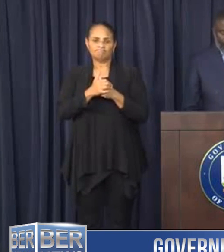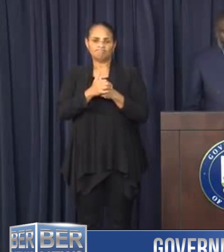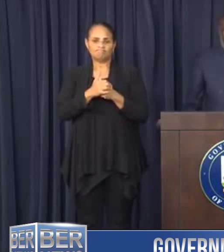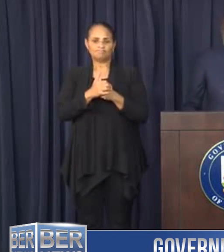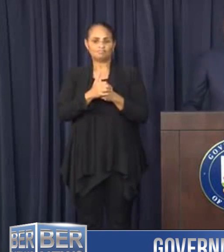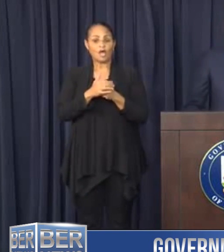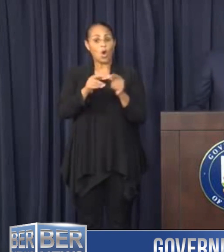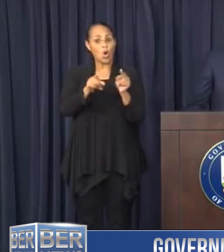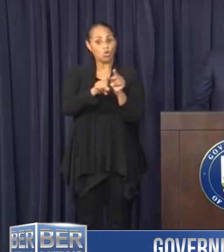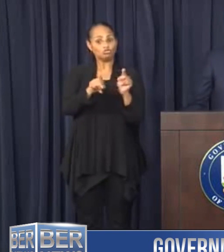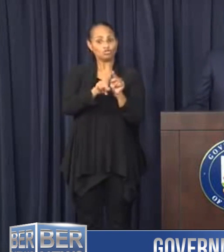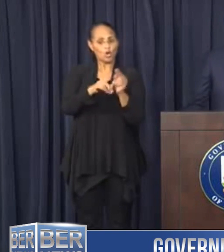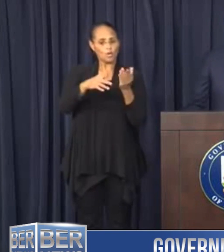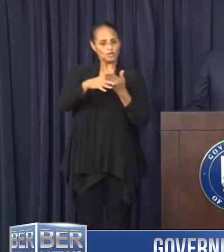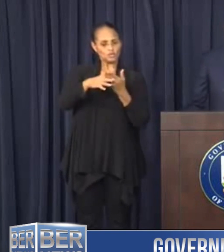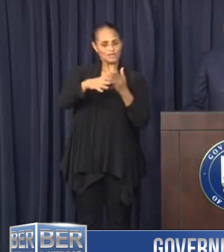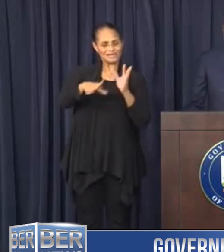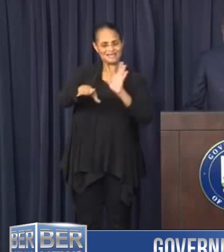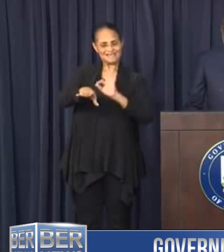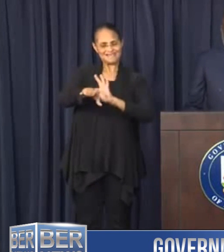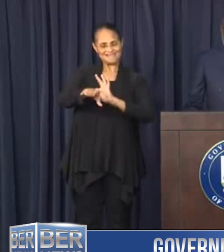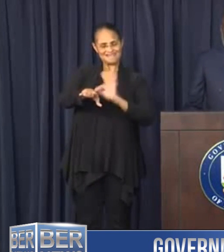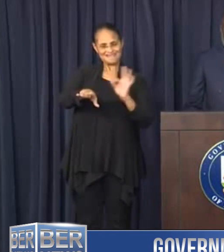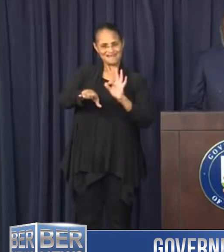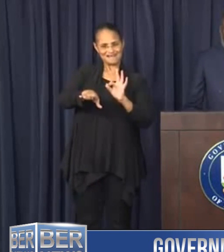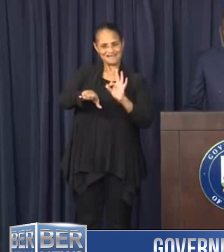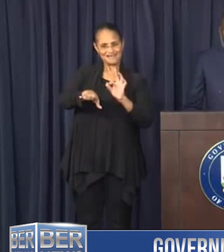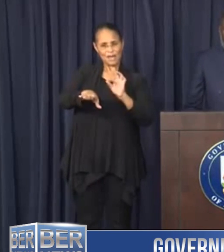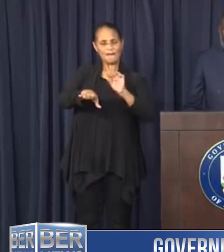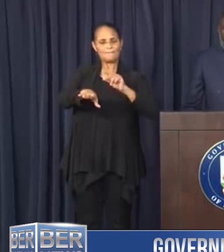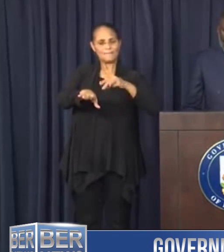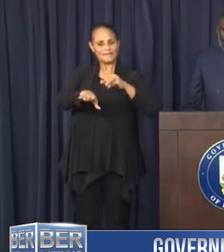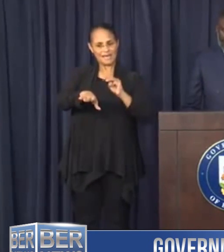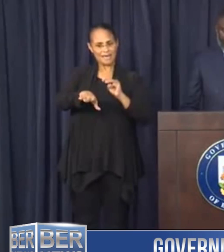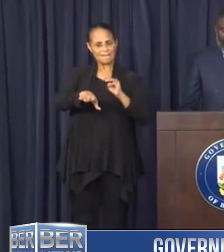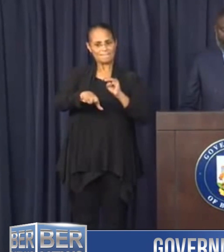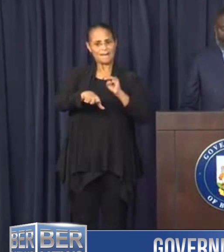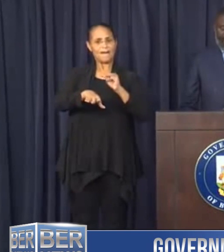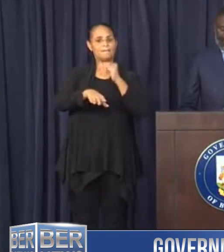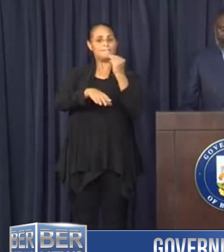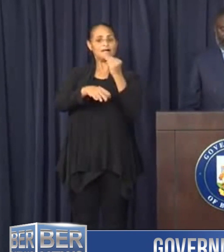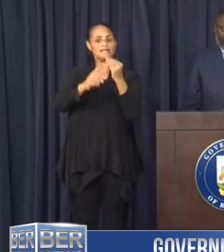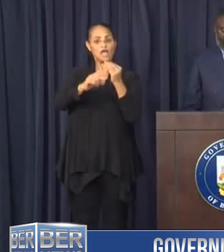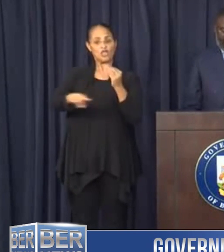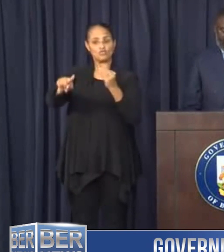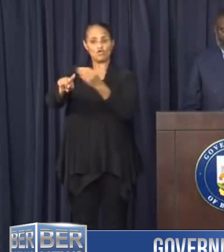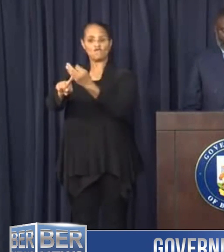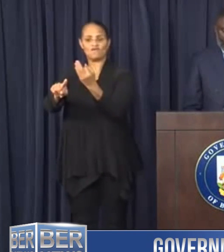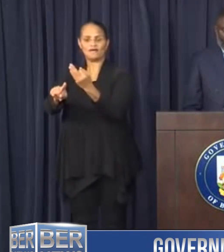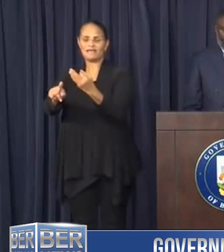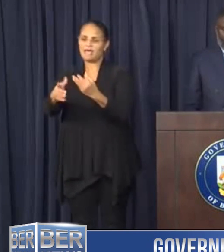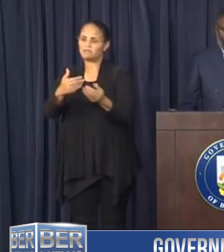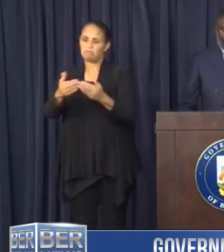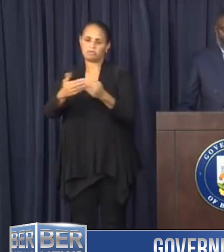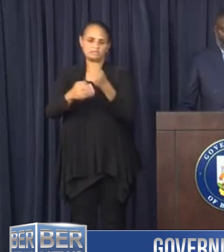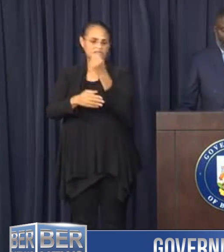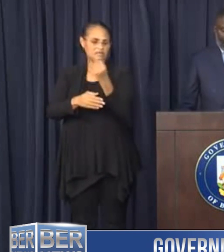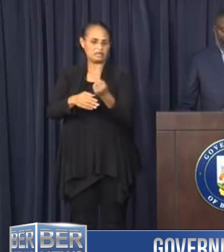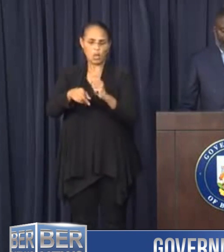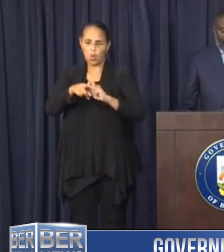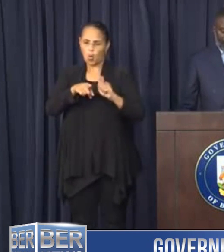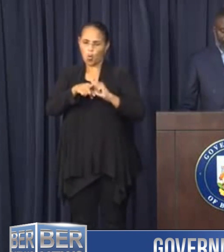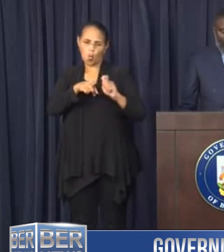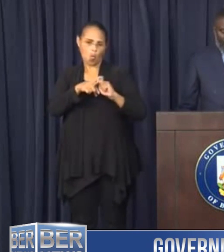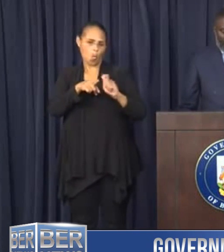Also between 9pm and 9am Monday to Friday and any time of Saturday, can call the